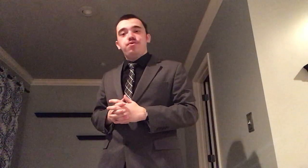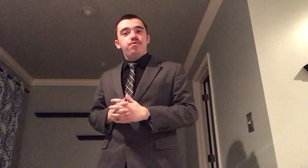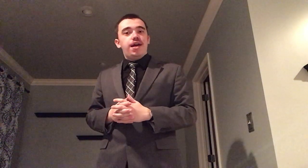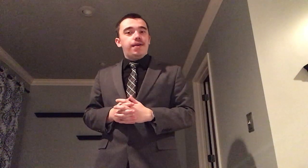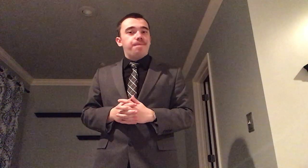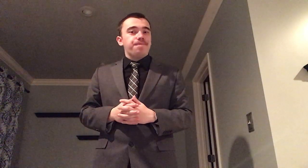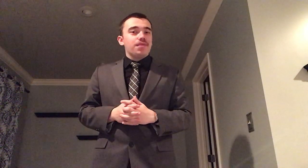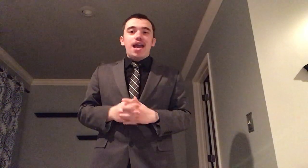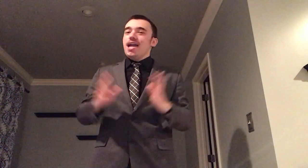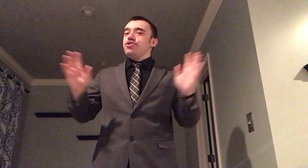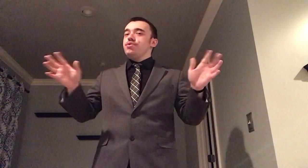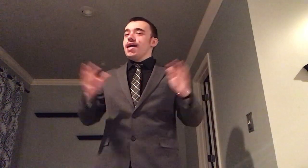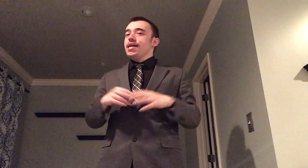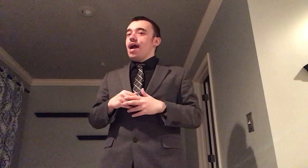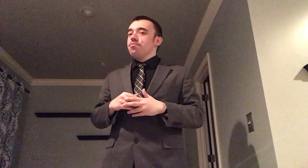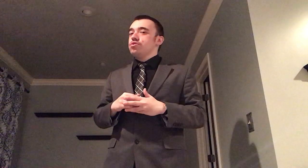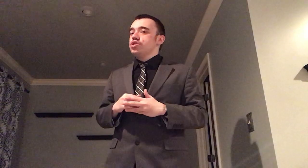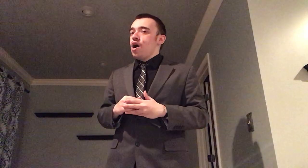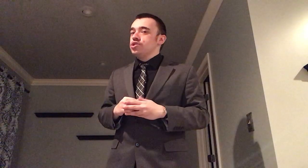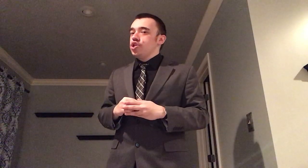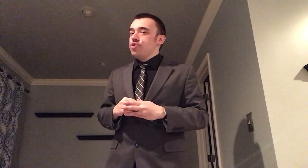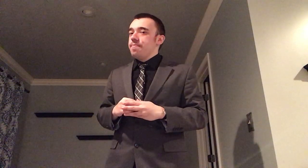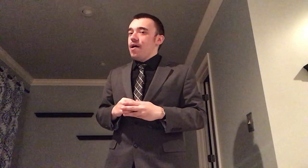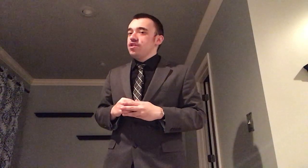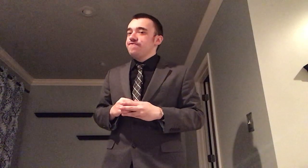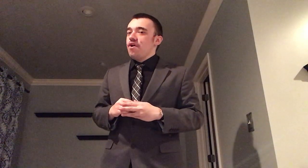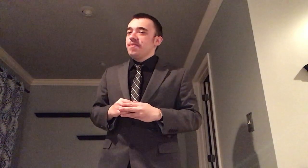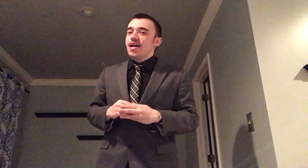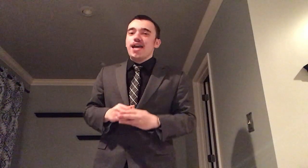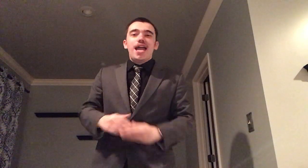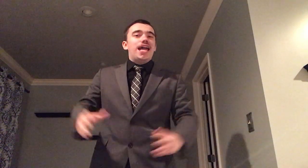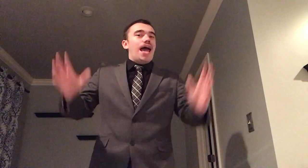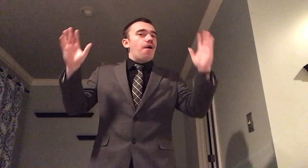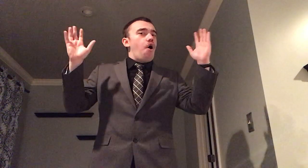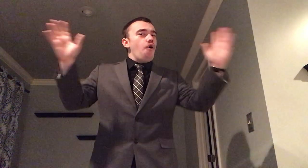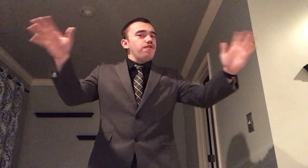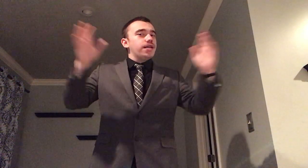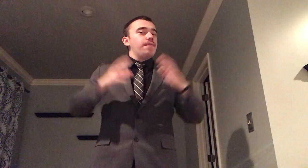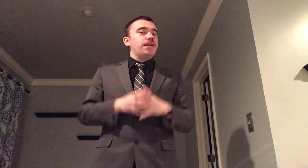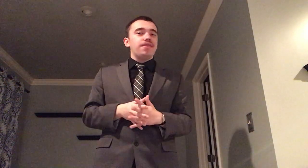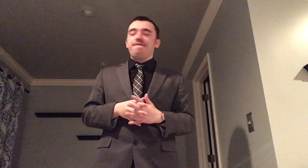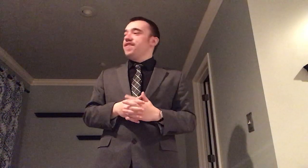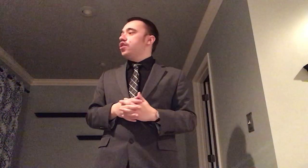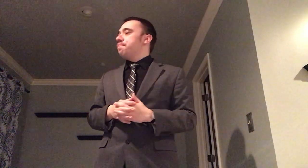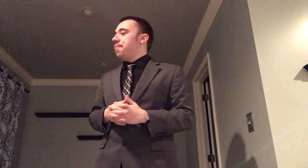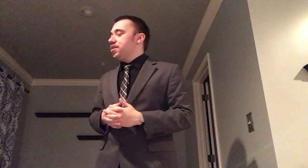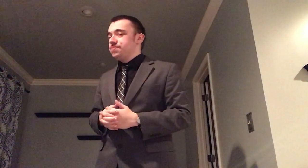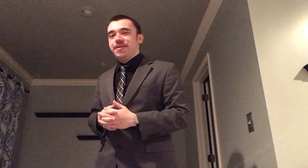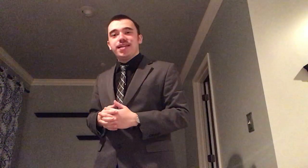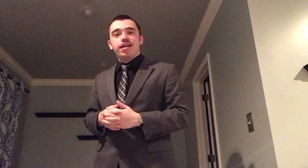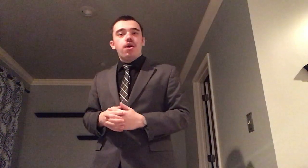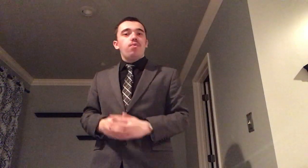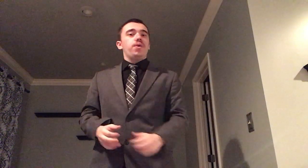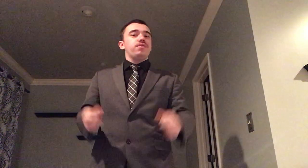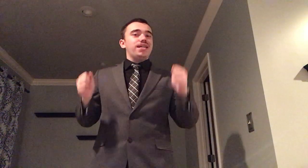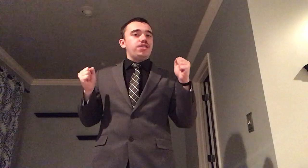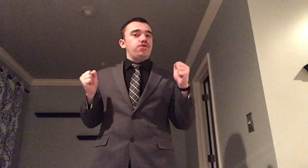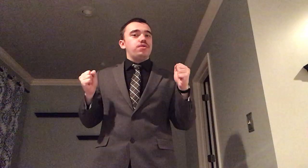today and today I'm going to talk to you about this phobia and how overcoming the fear of public speaking will lead to